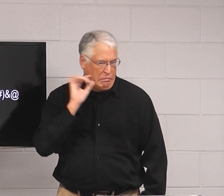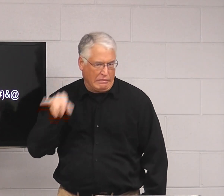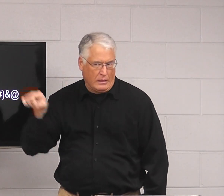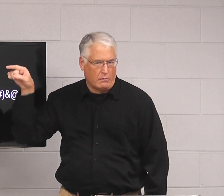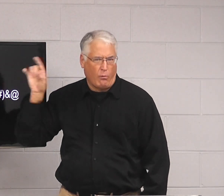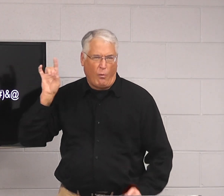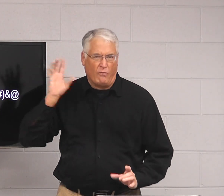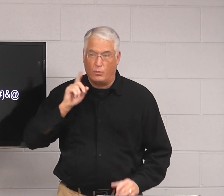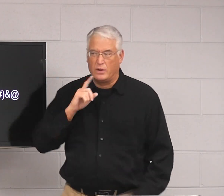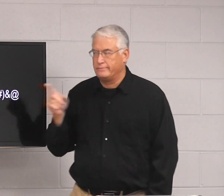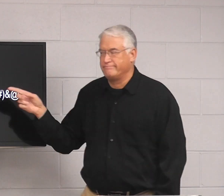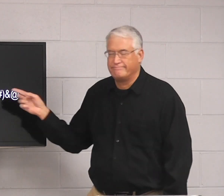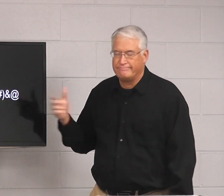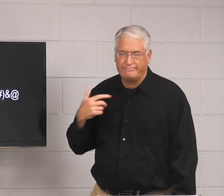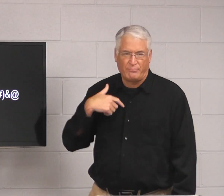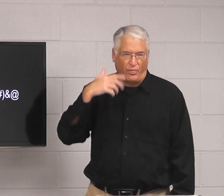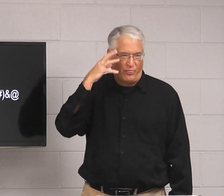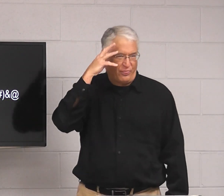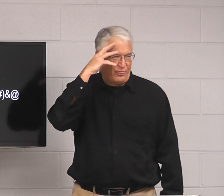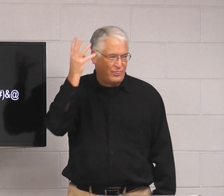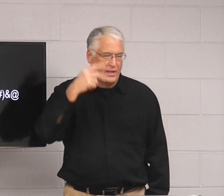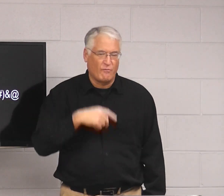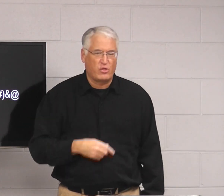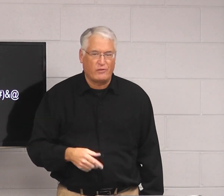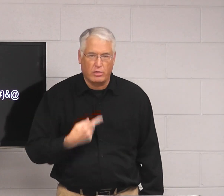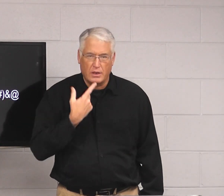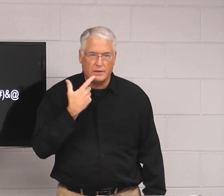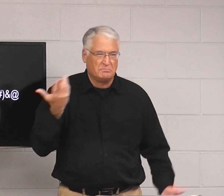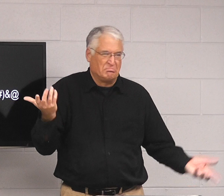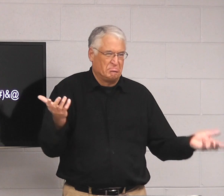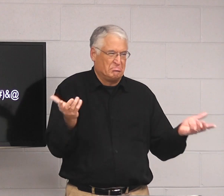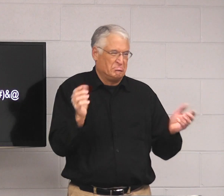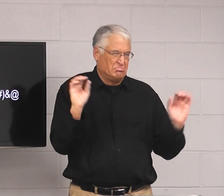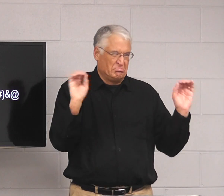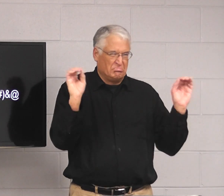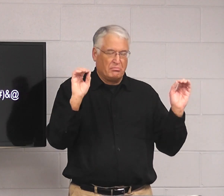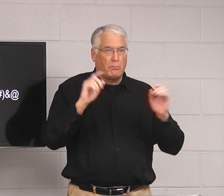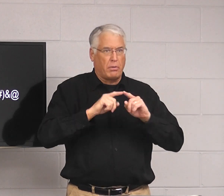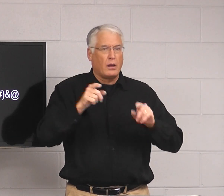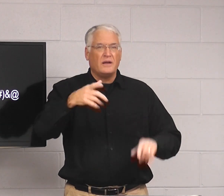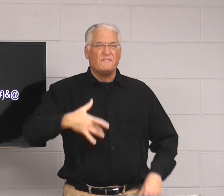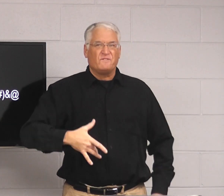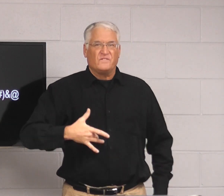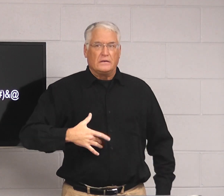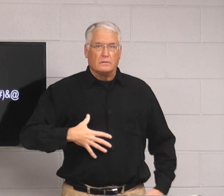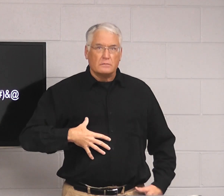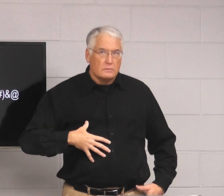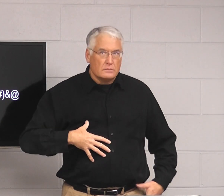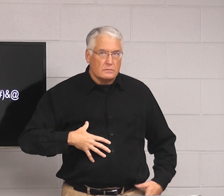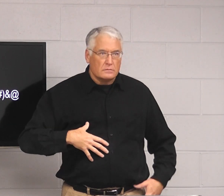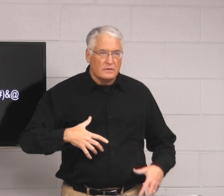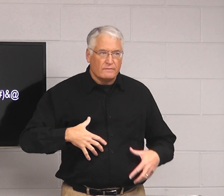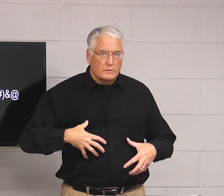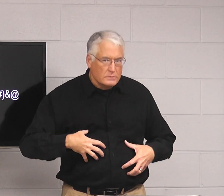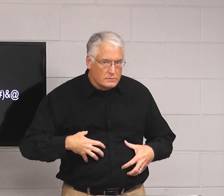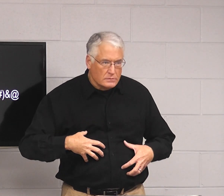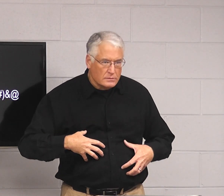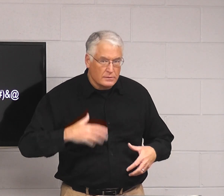Brad said something bad. But really, I just created something with my mouth. But that causes you to feel